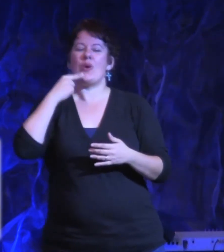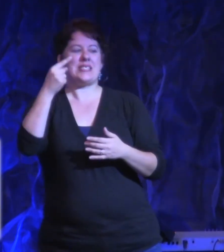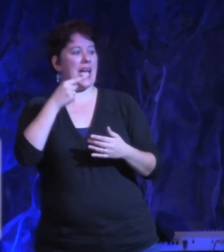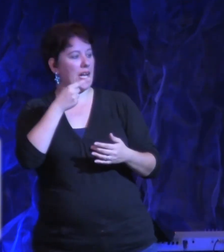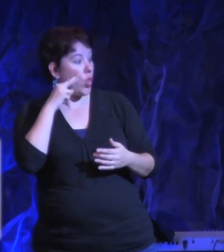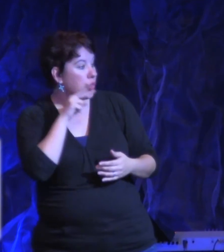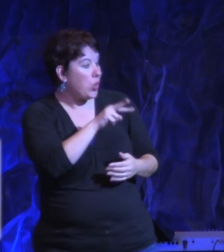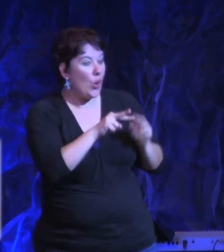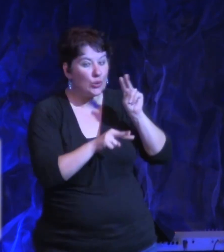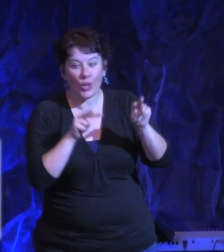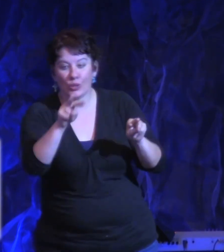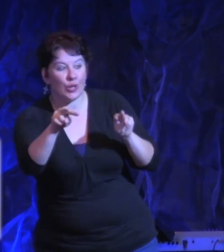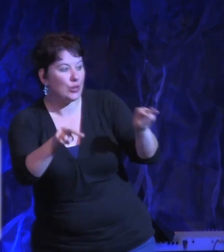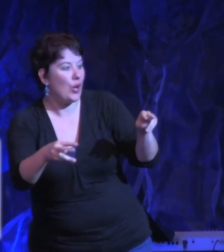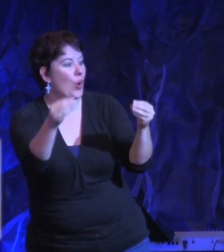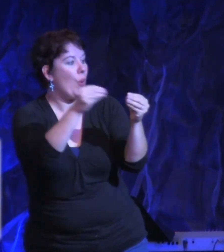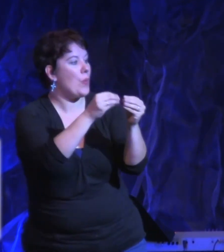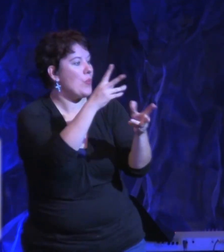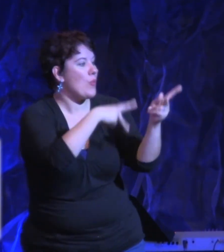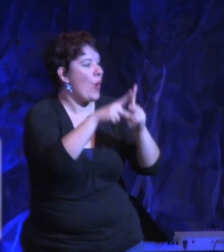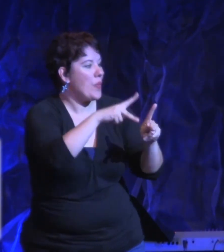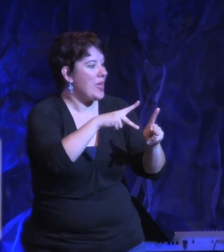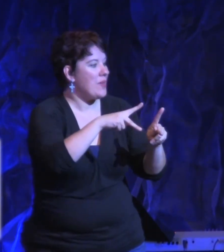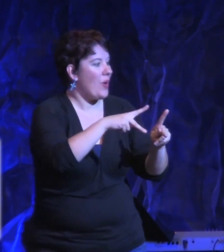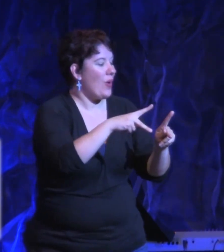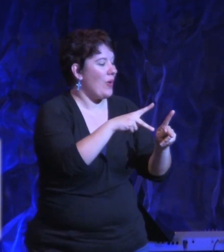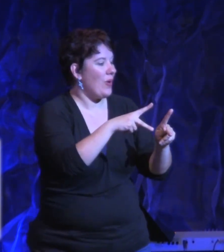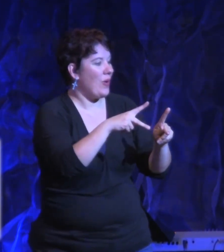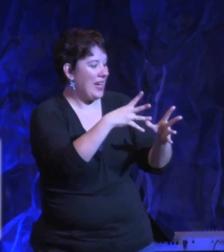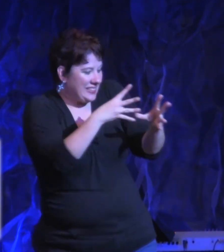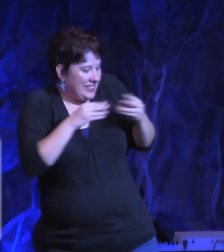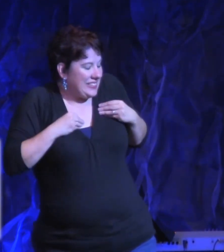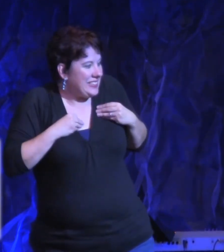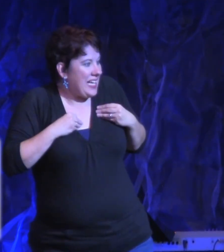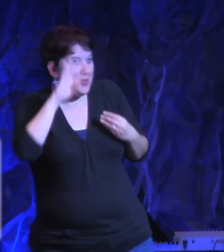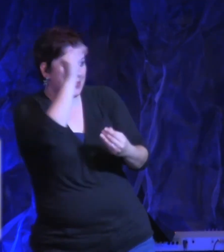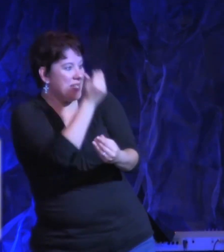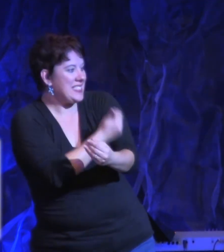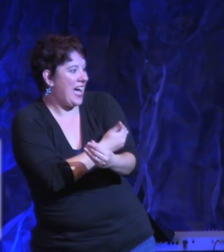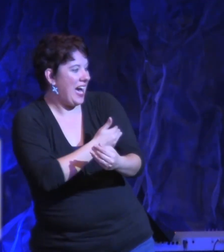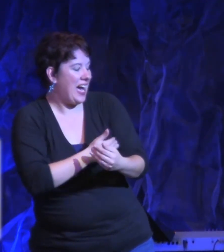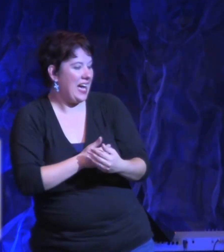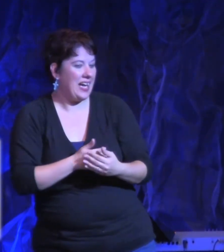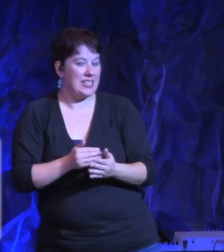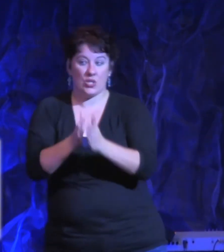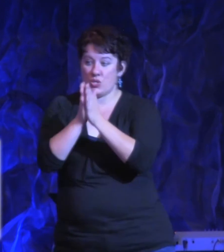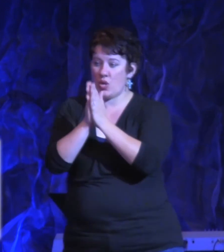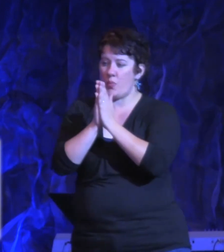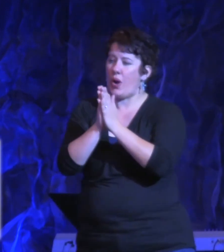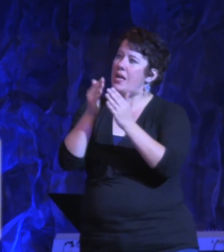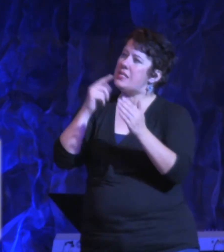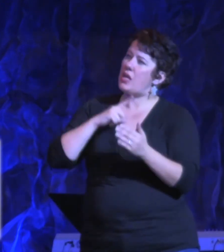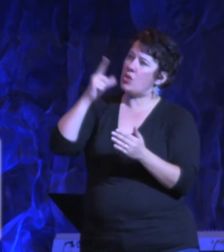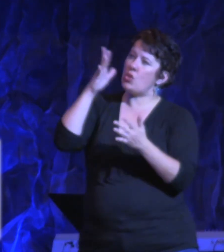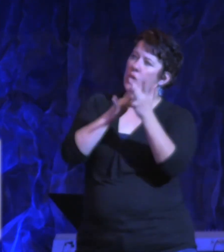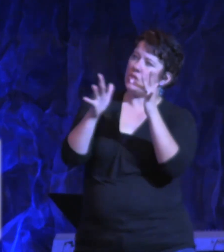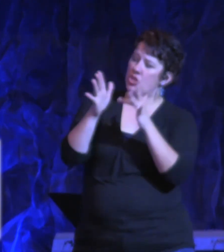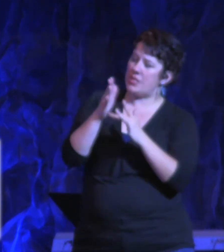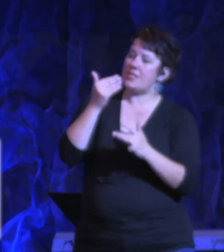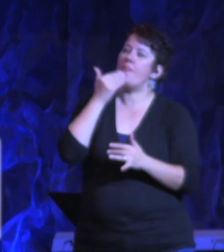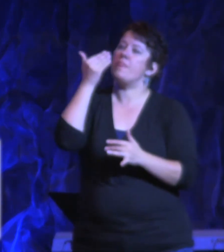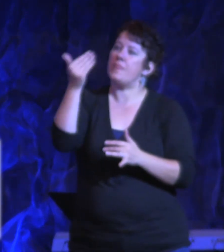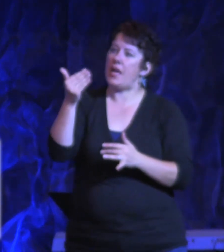So just pray this prayer. Lord Jesus, thank you for dying on the cross so my sins could be forgiven.